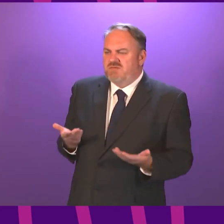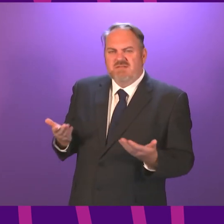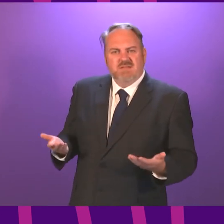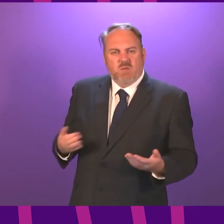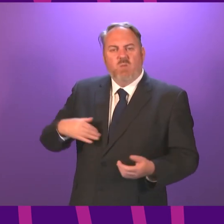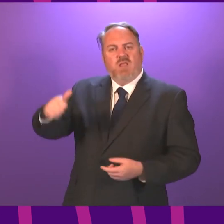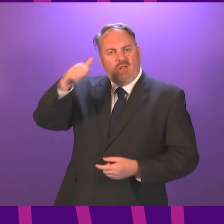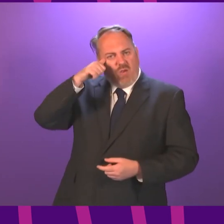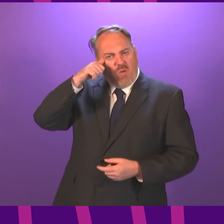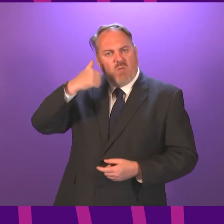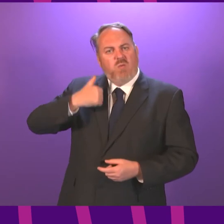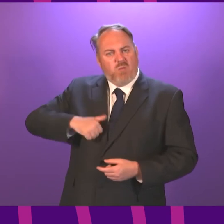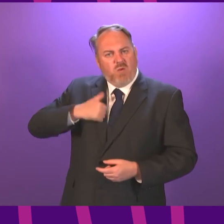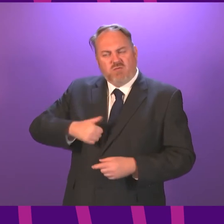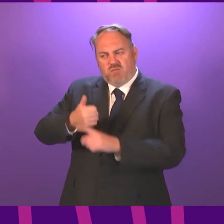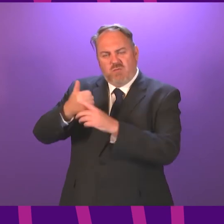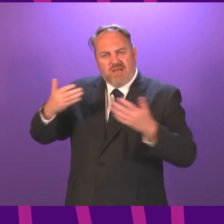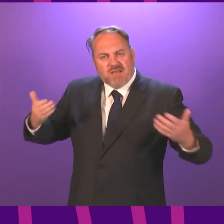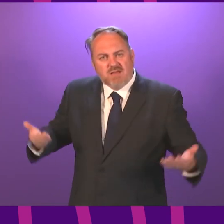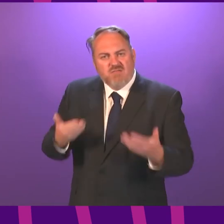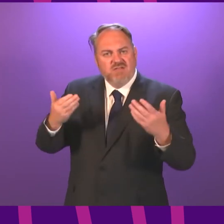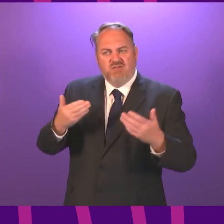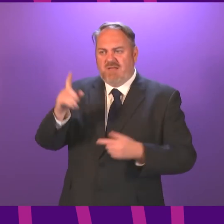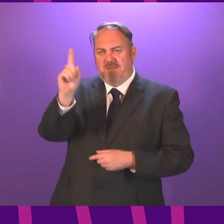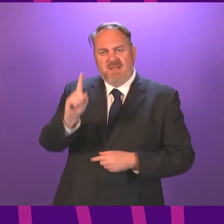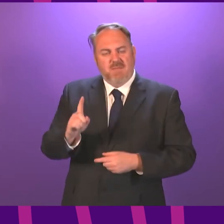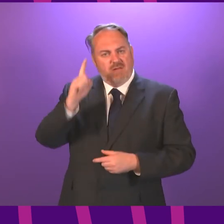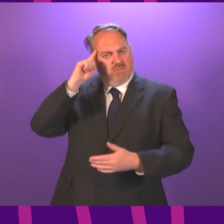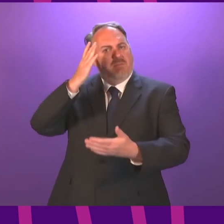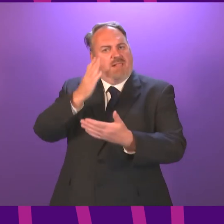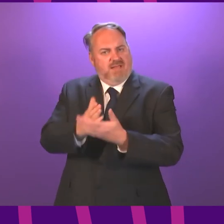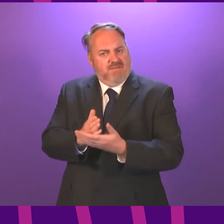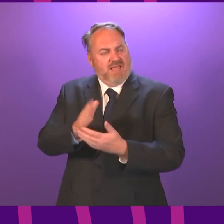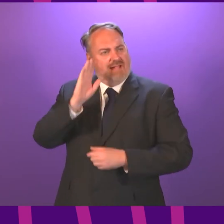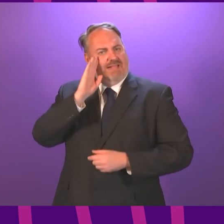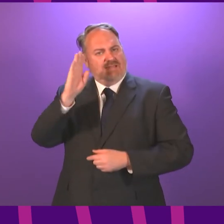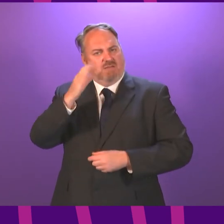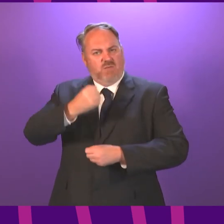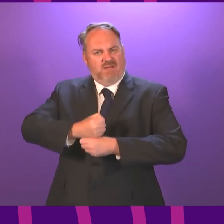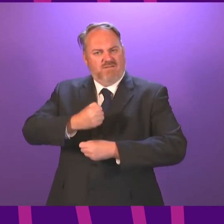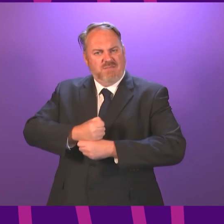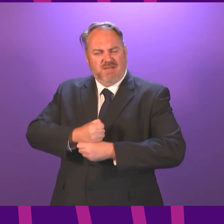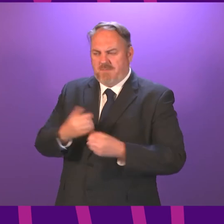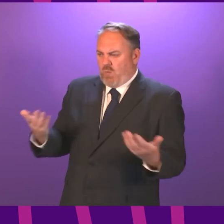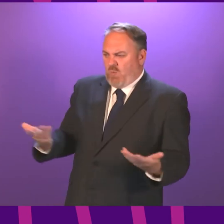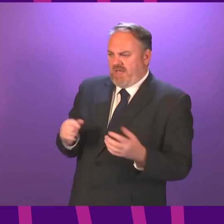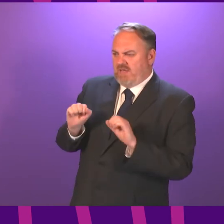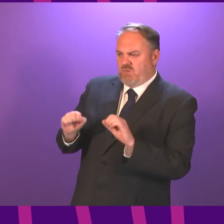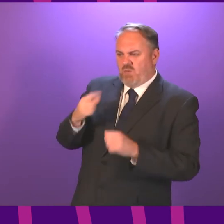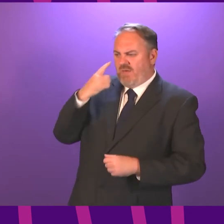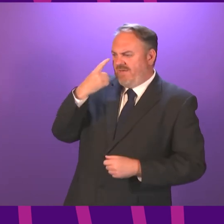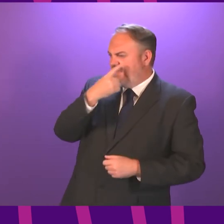pandemic when we need the public on side with the restrictions they continue to live with. Yet we are not hearing from the government evidence to